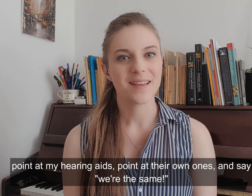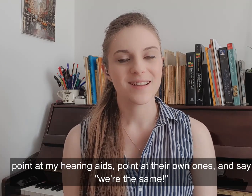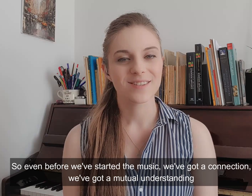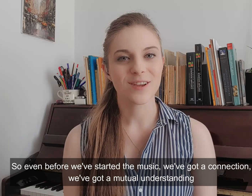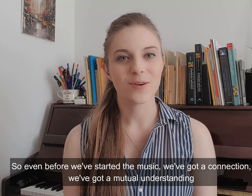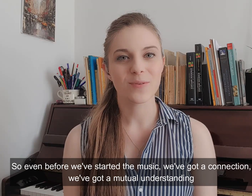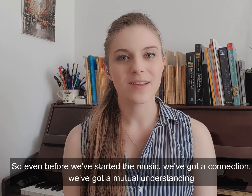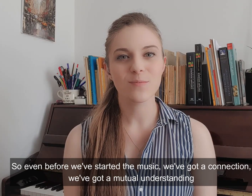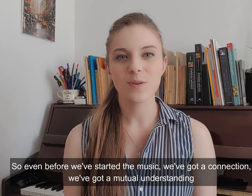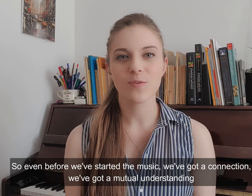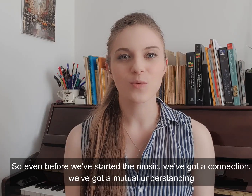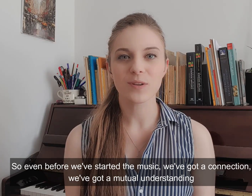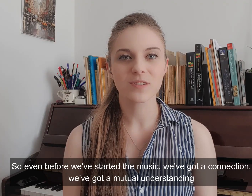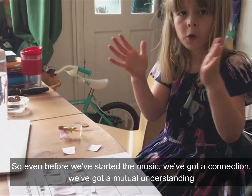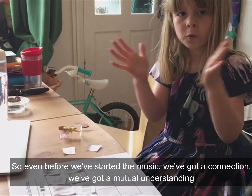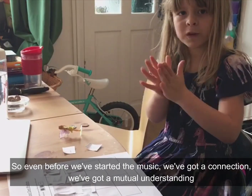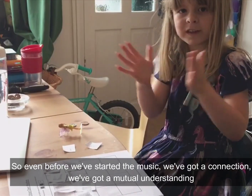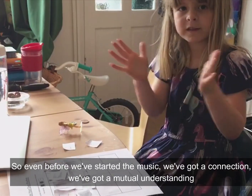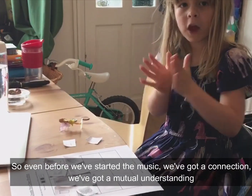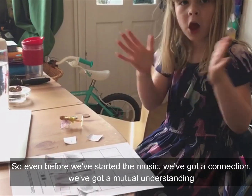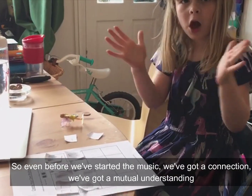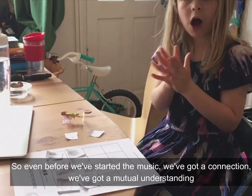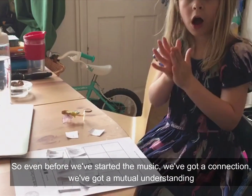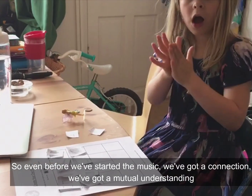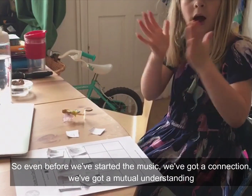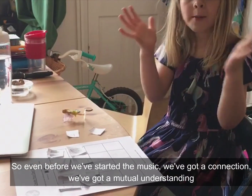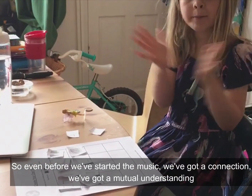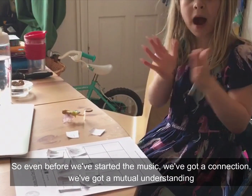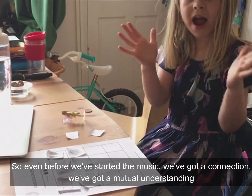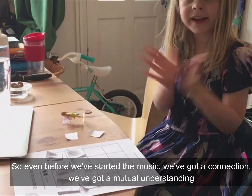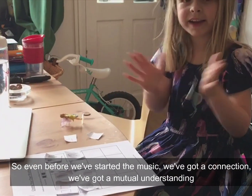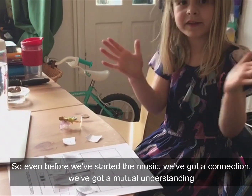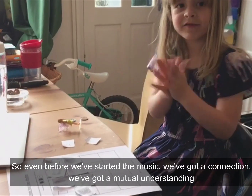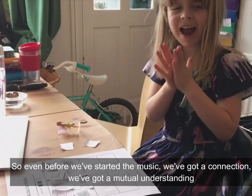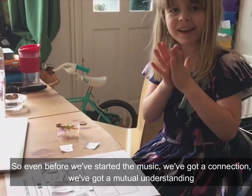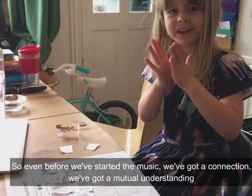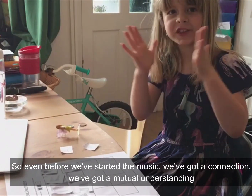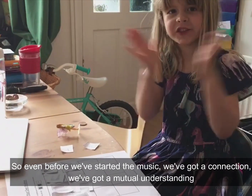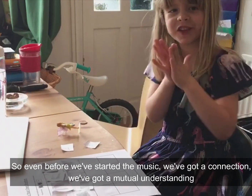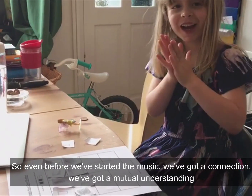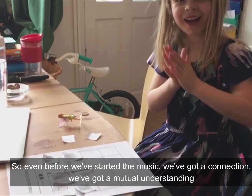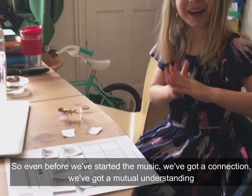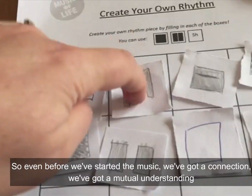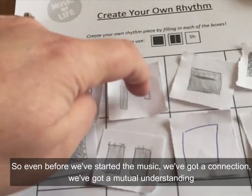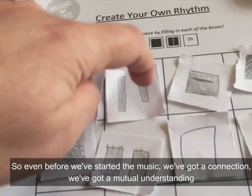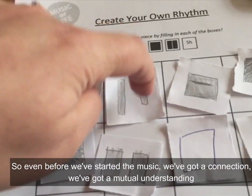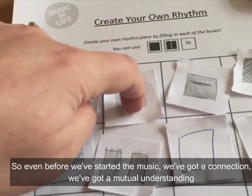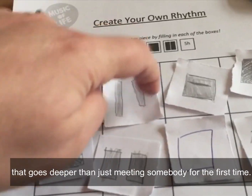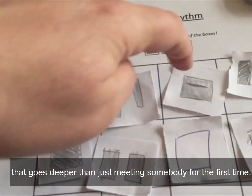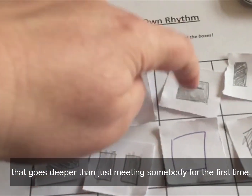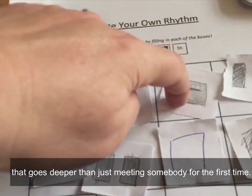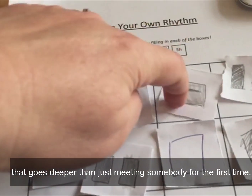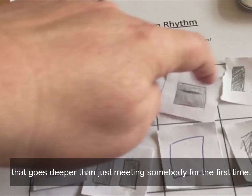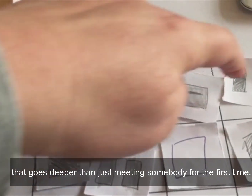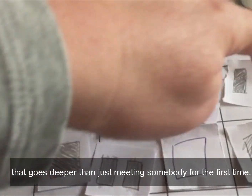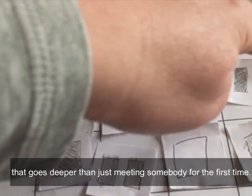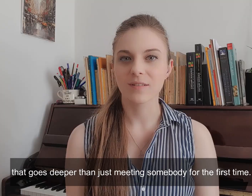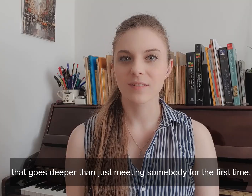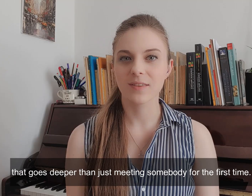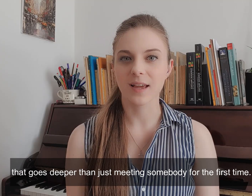So even before we've started the music, we've got a connection, we've got a mutual understanding that goes deeper than